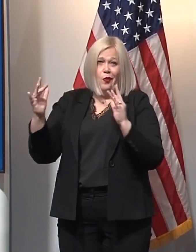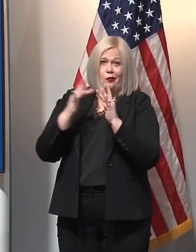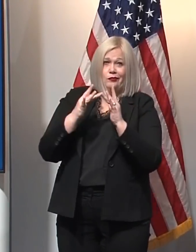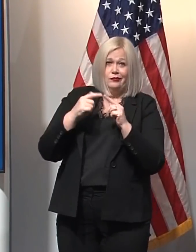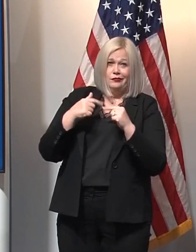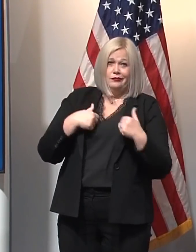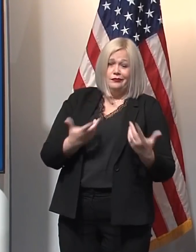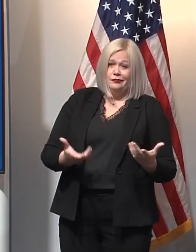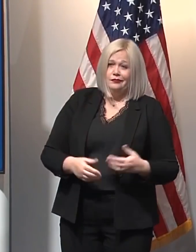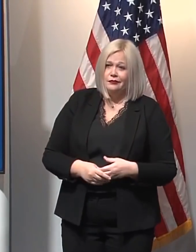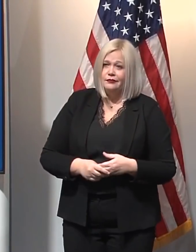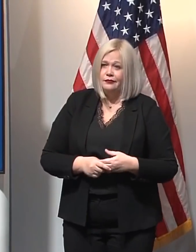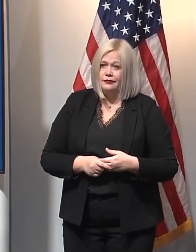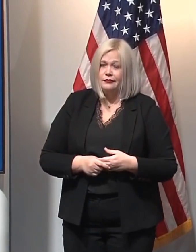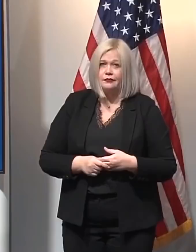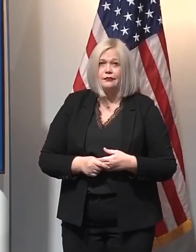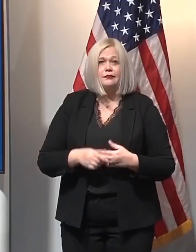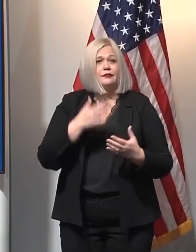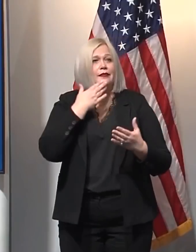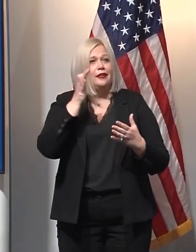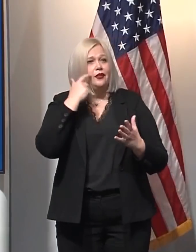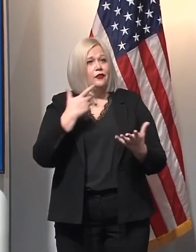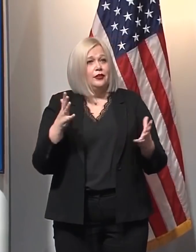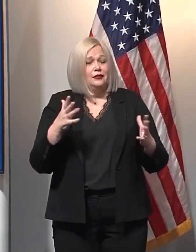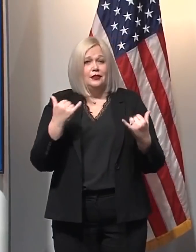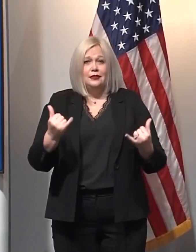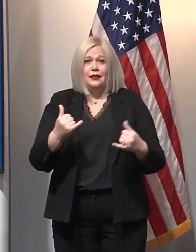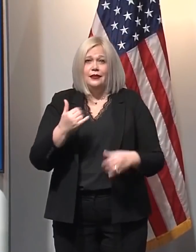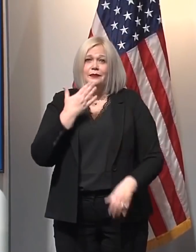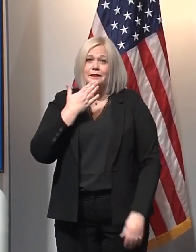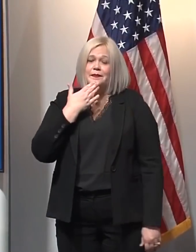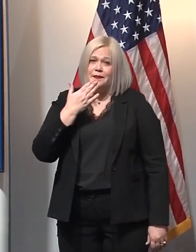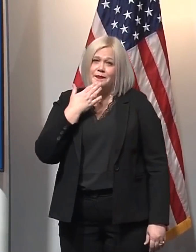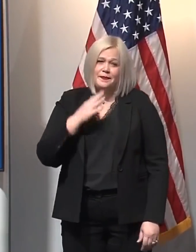All right. Thank you, Governor. That's all we have today. All right. Thanks, everybody.